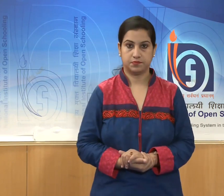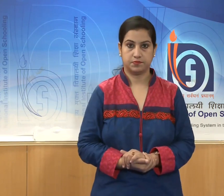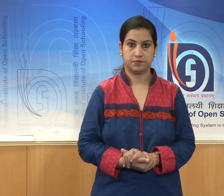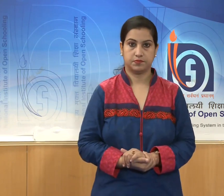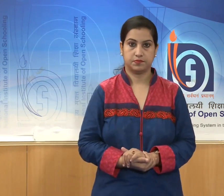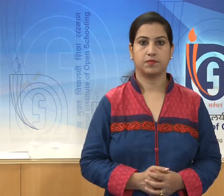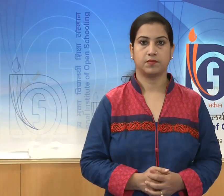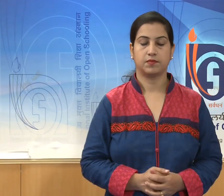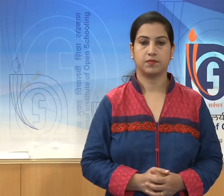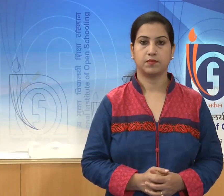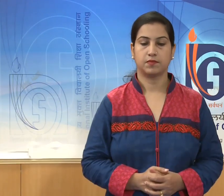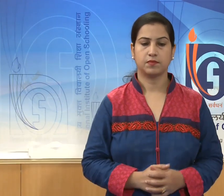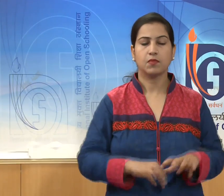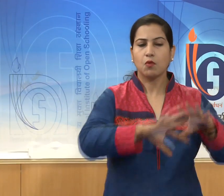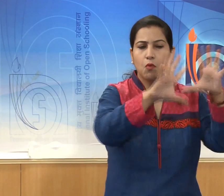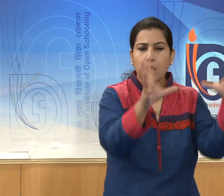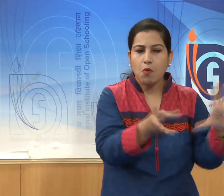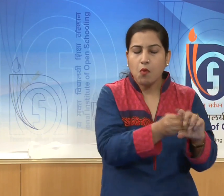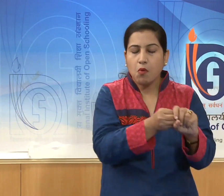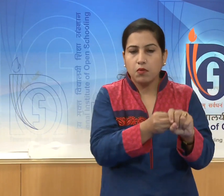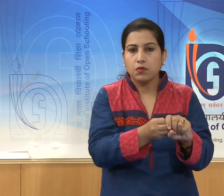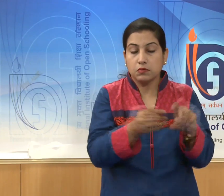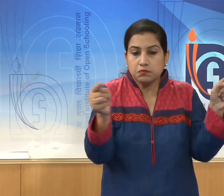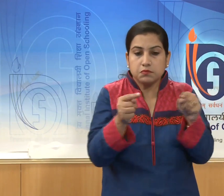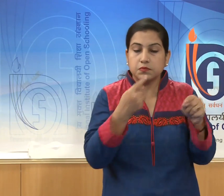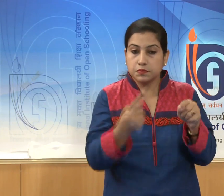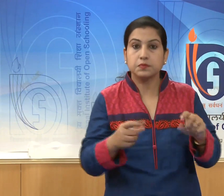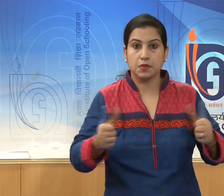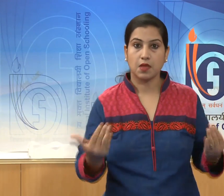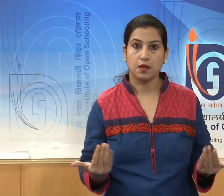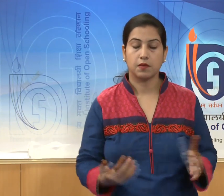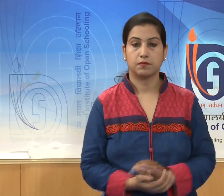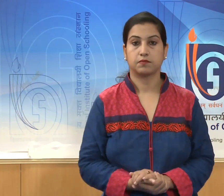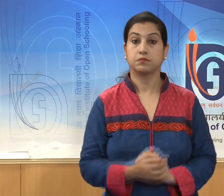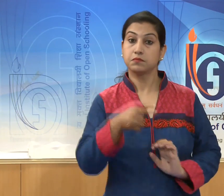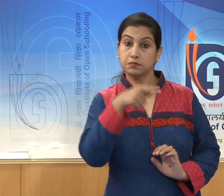In a nutshell, it can be said